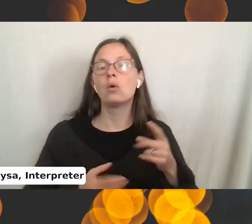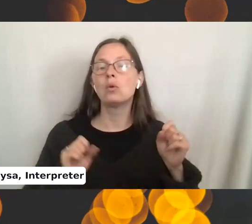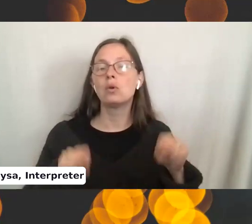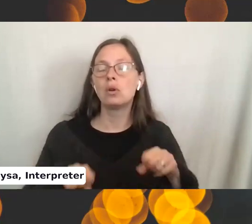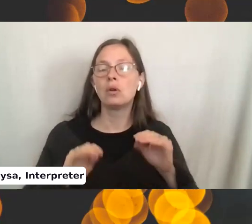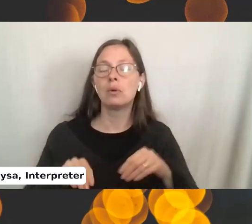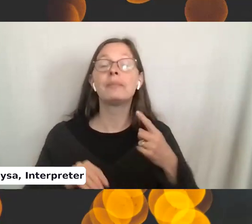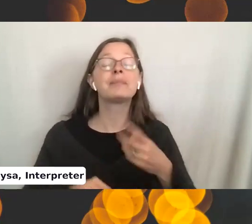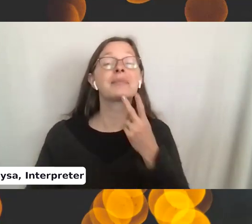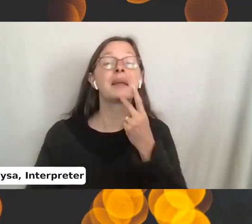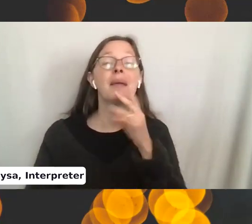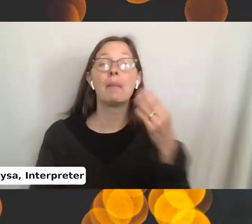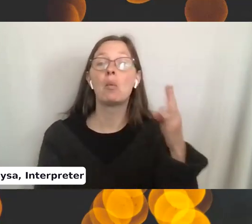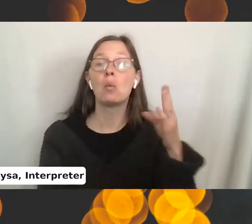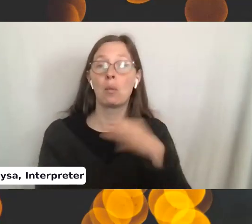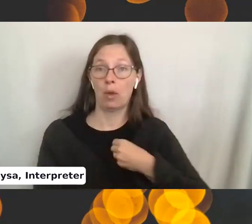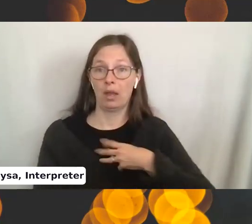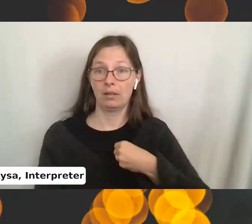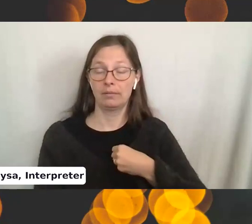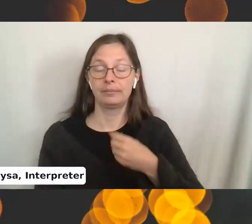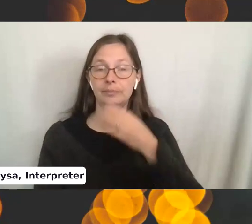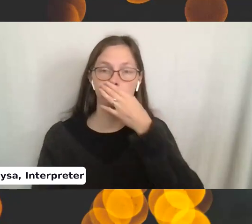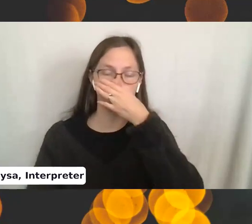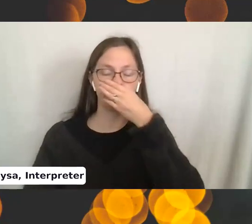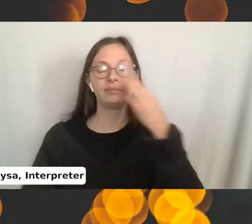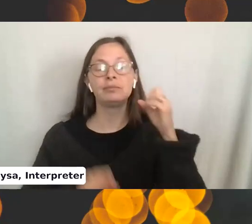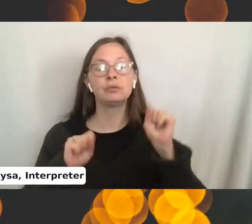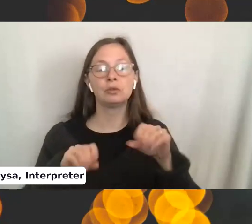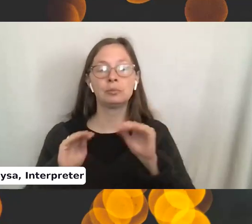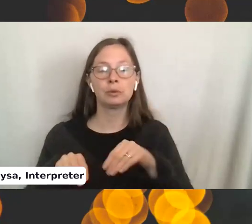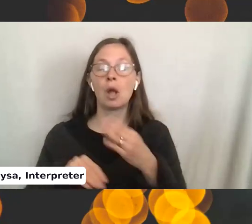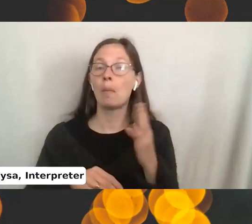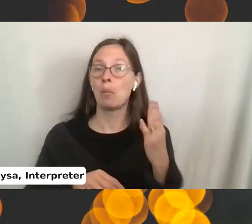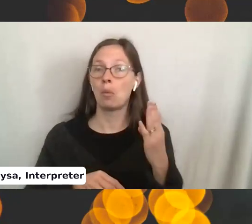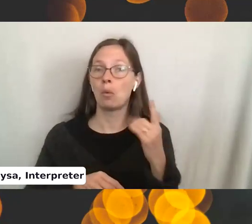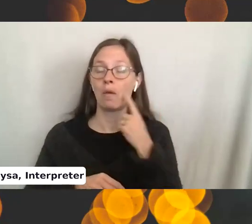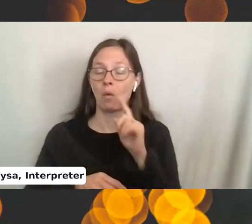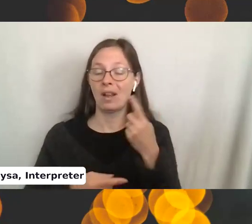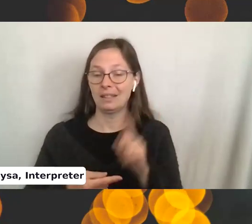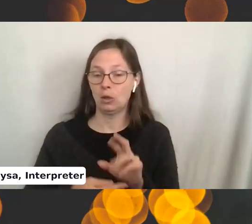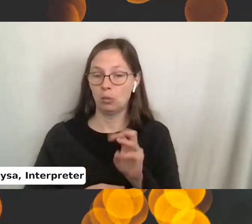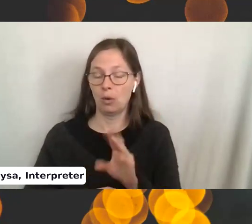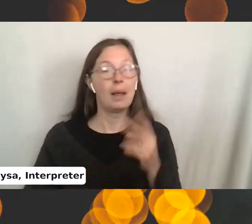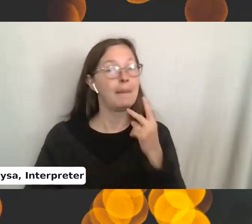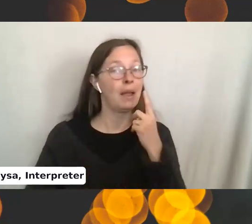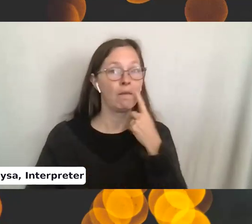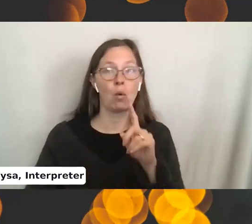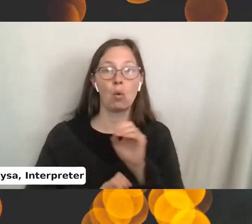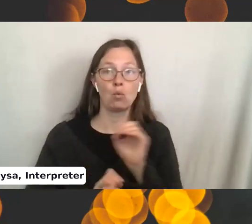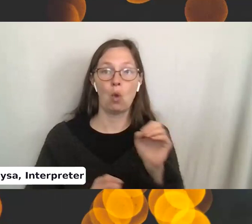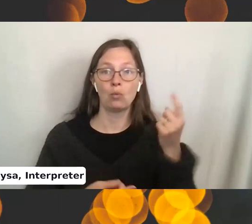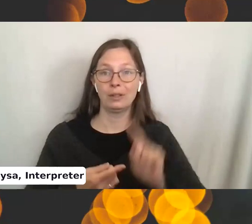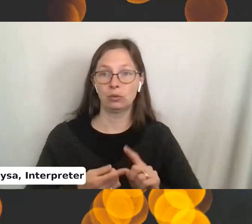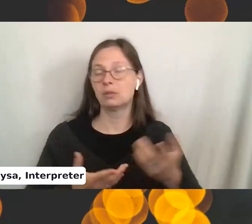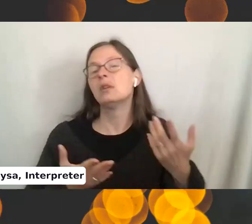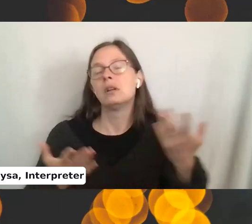these are pink and blue and white, and you could put a blue one for a decrease row and a pink one for a not decrease row or